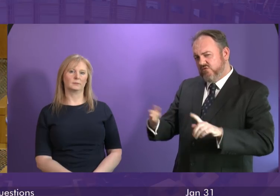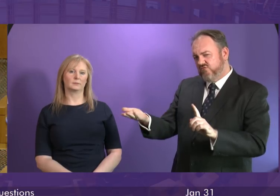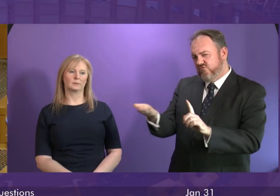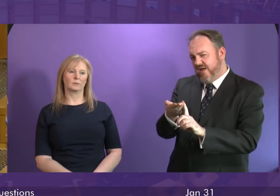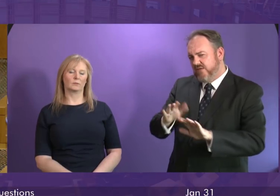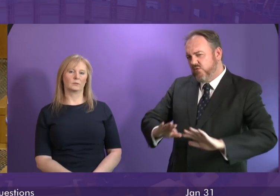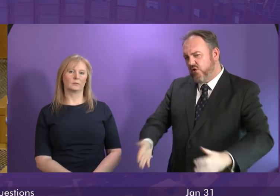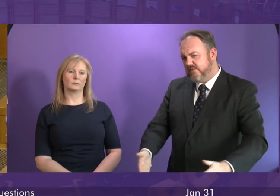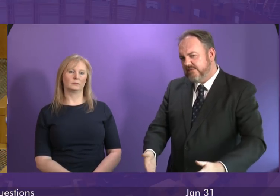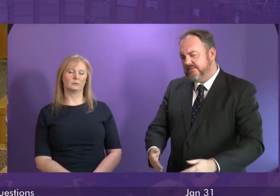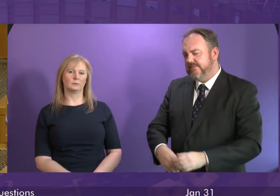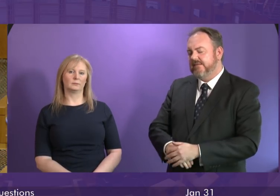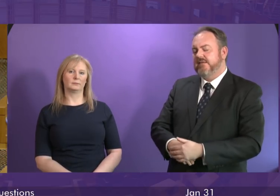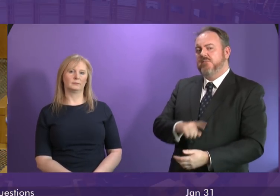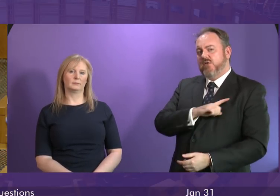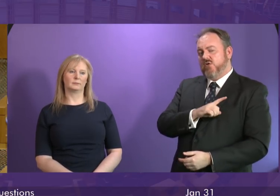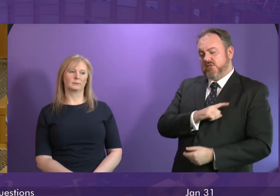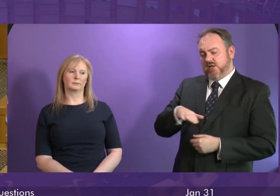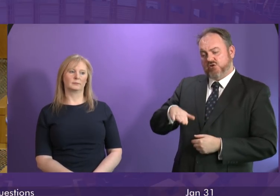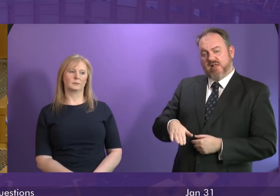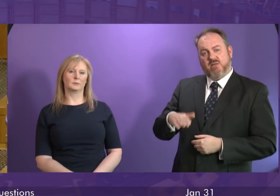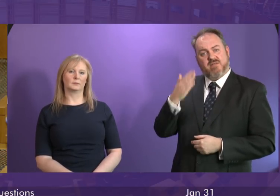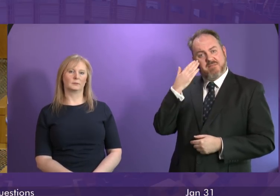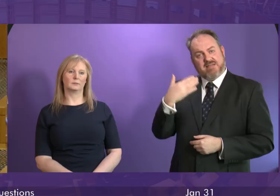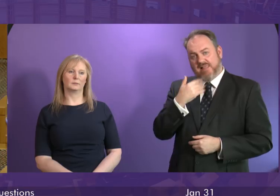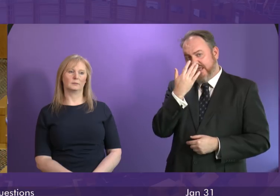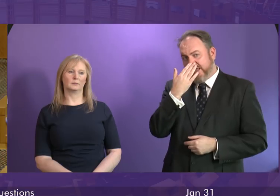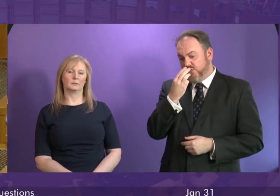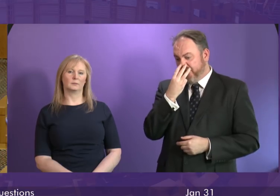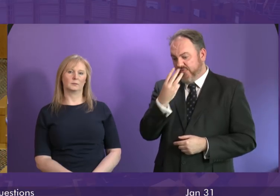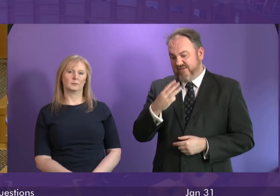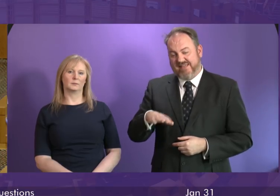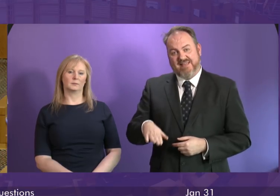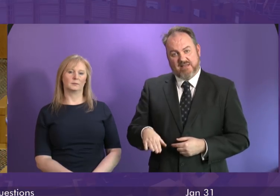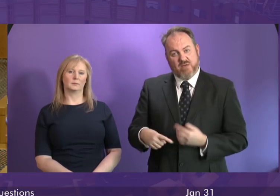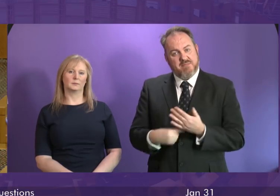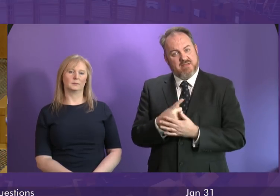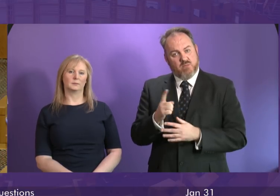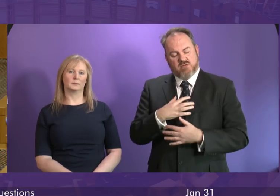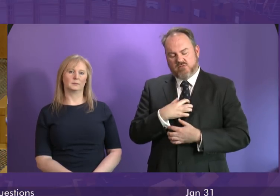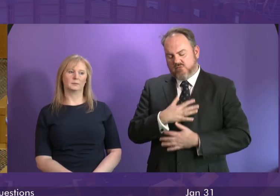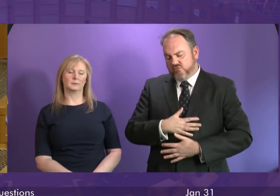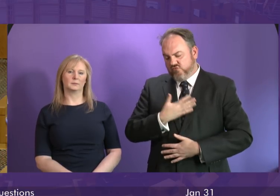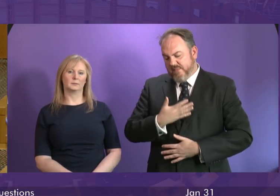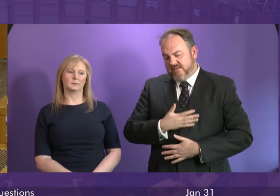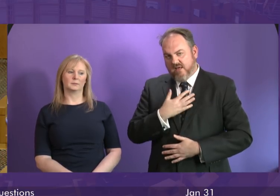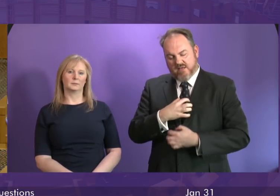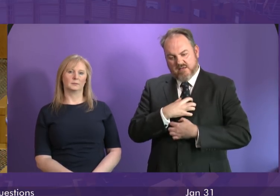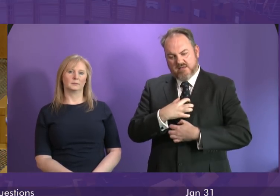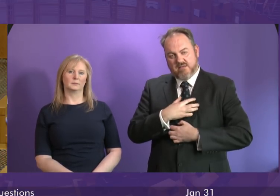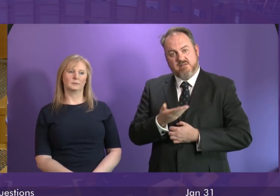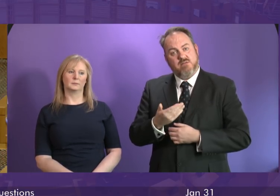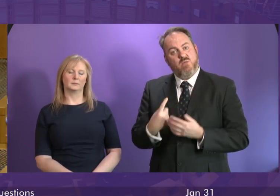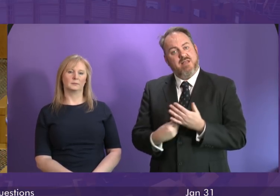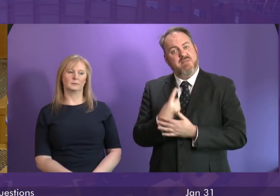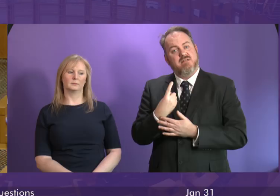than to wait and see a child with a mental age of three was left traumatised and distraught after